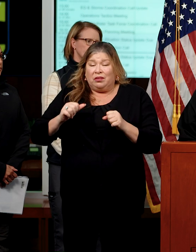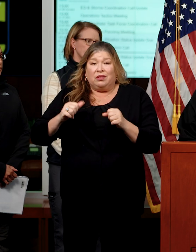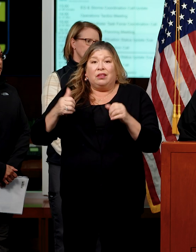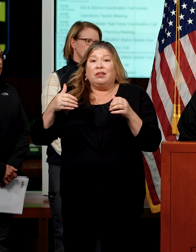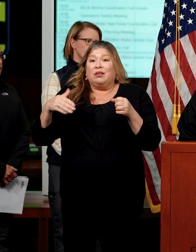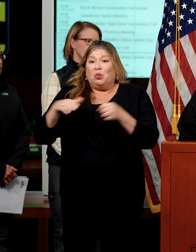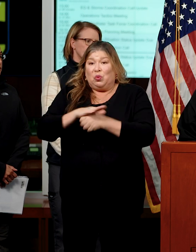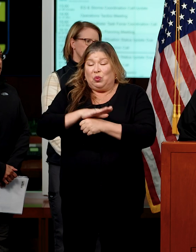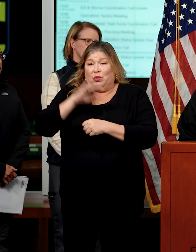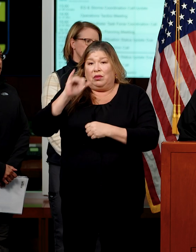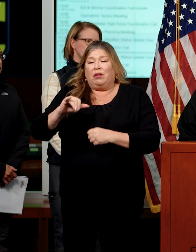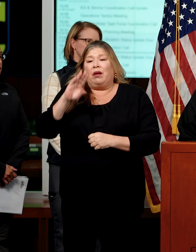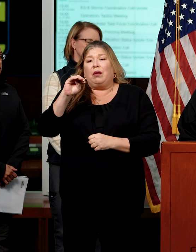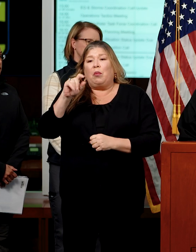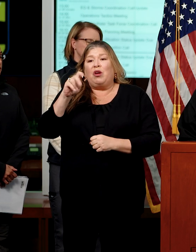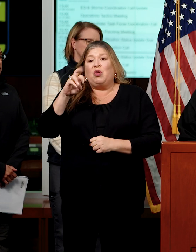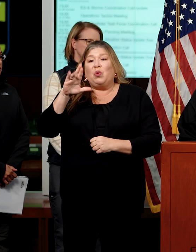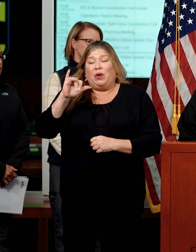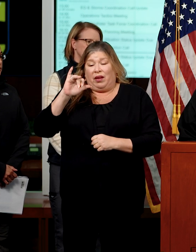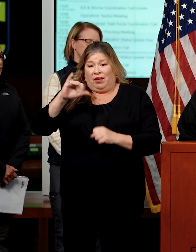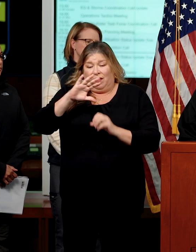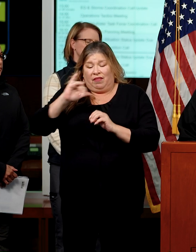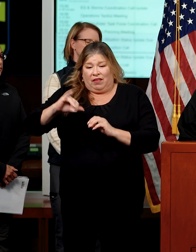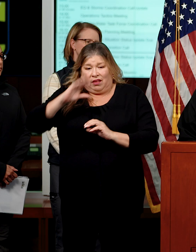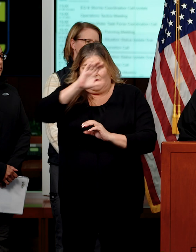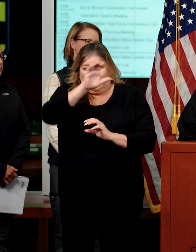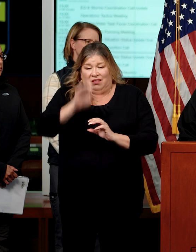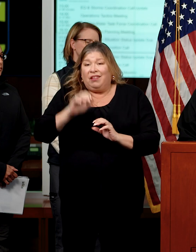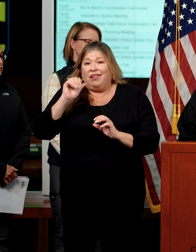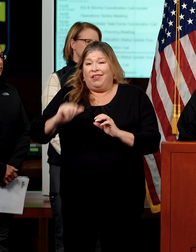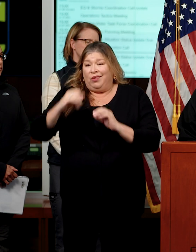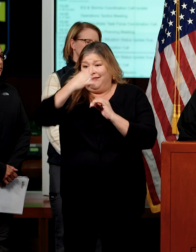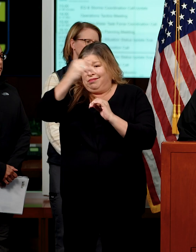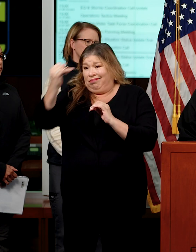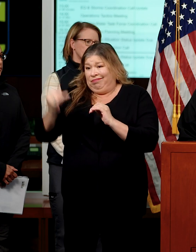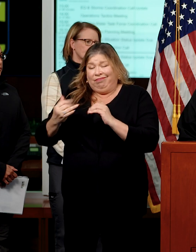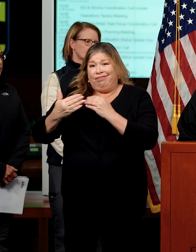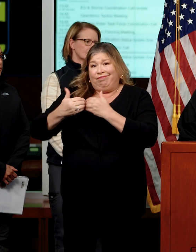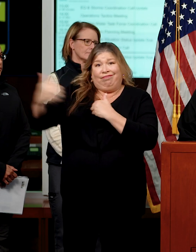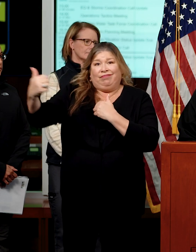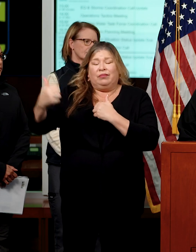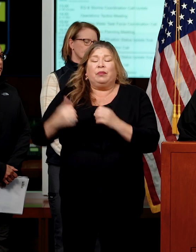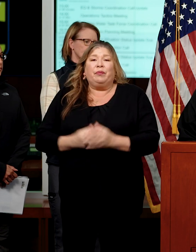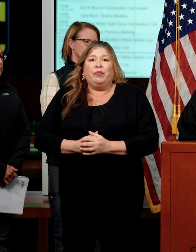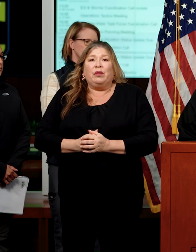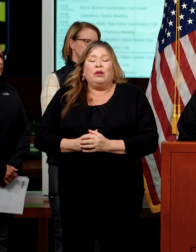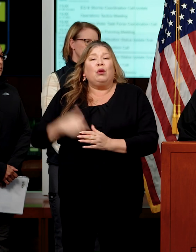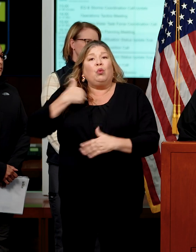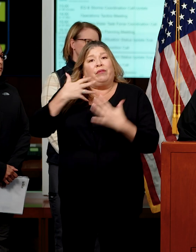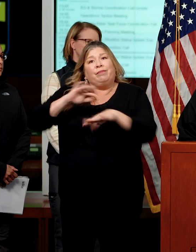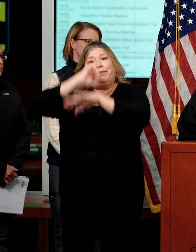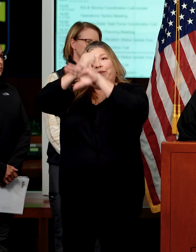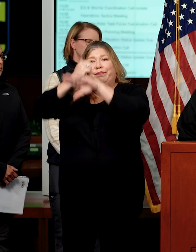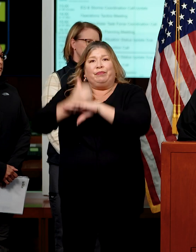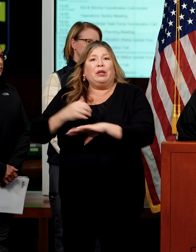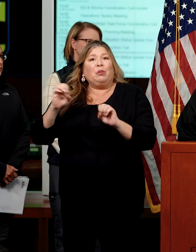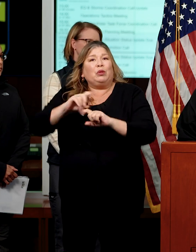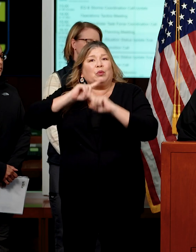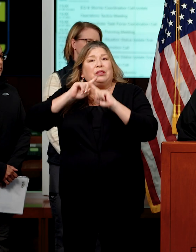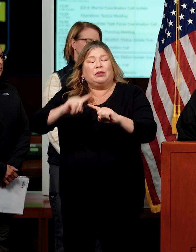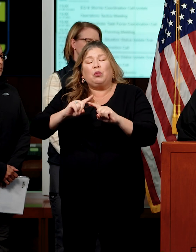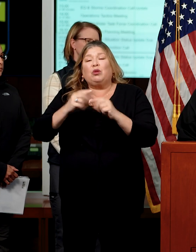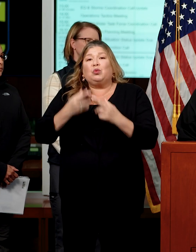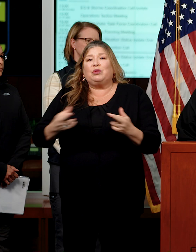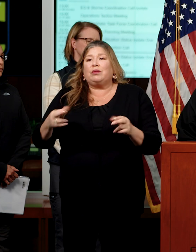cutoff of the Monterey Peninsula. We have also pre-positioned emergency response resources, including the